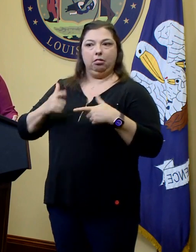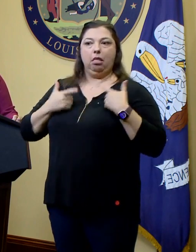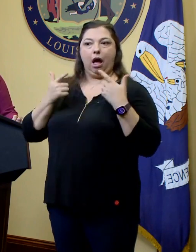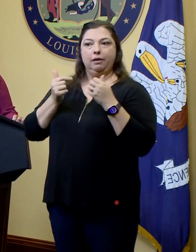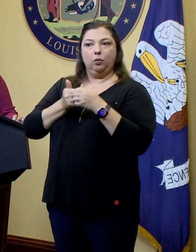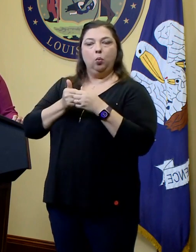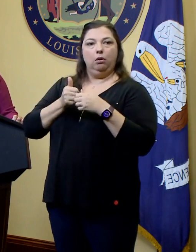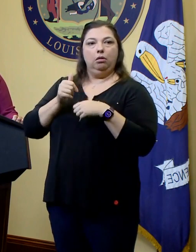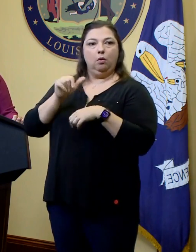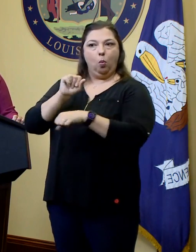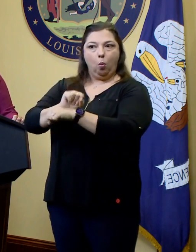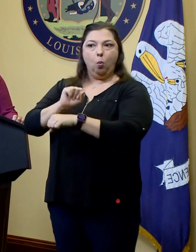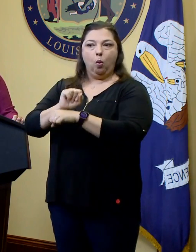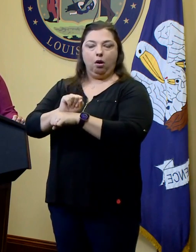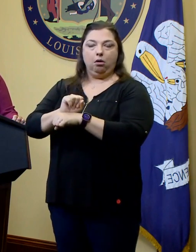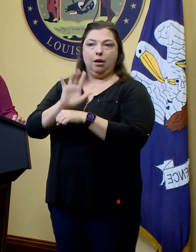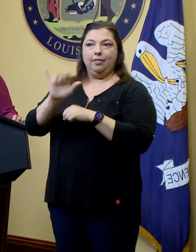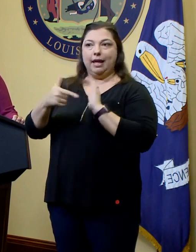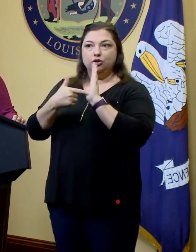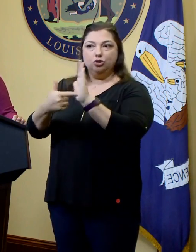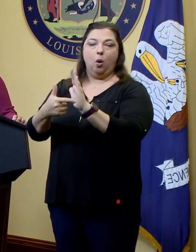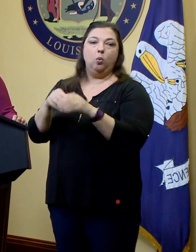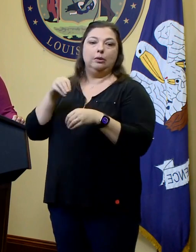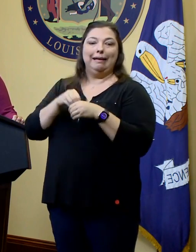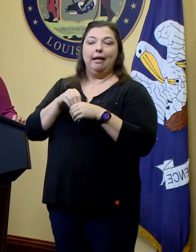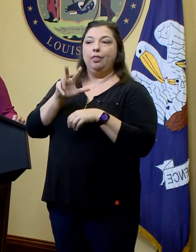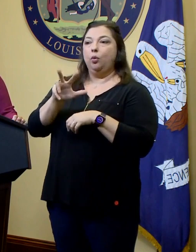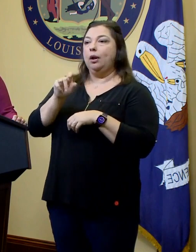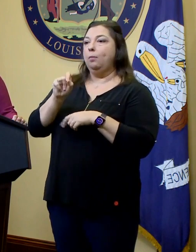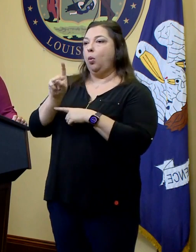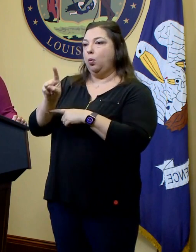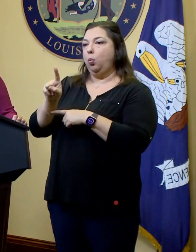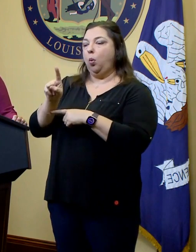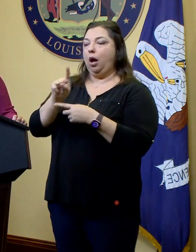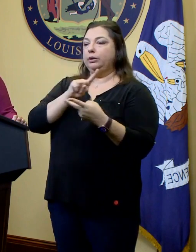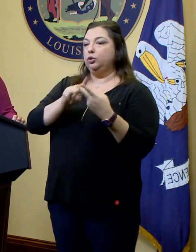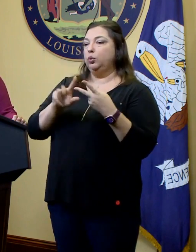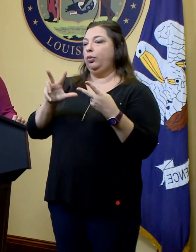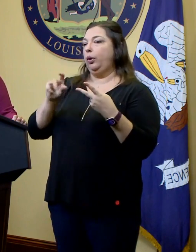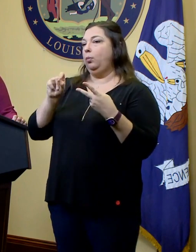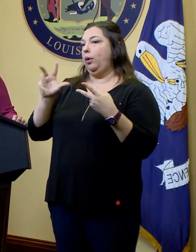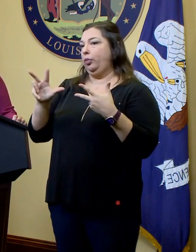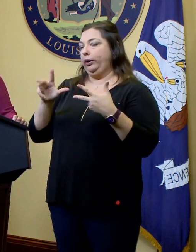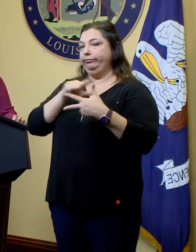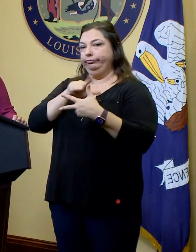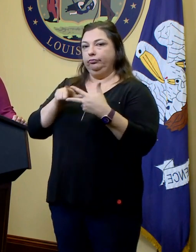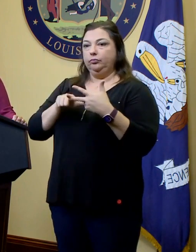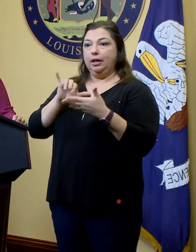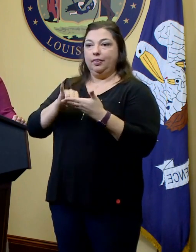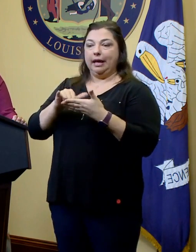And that's what is reflected in the 3.1 through 3.3 that has been unveiled today.